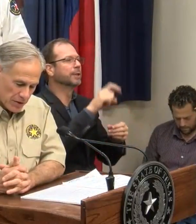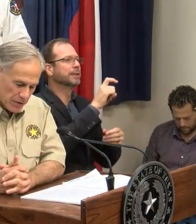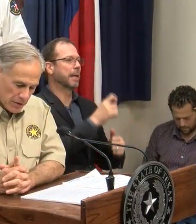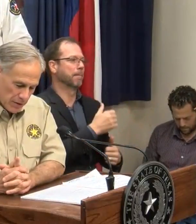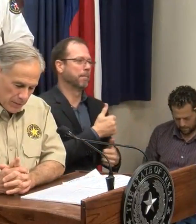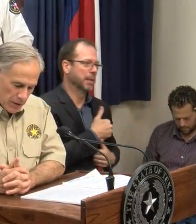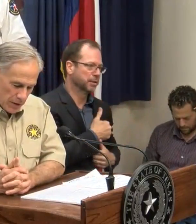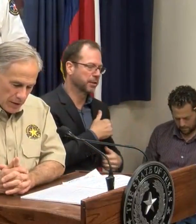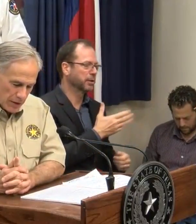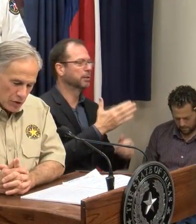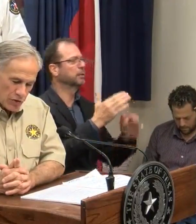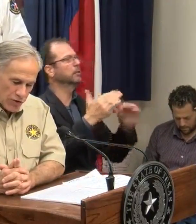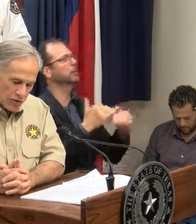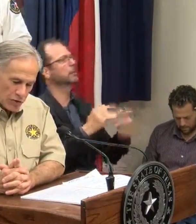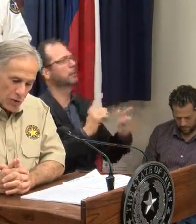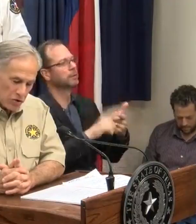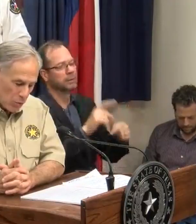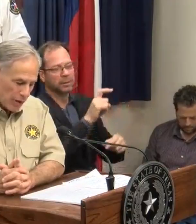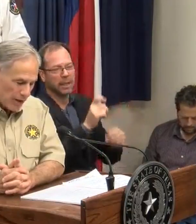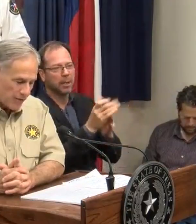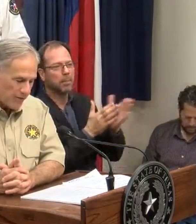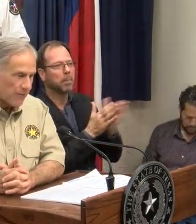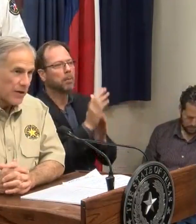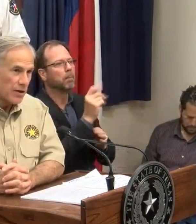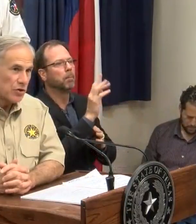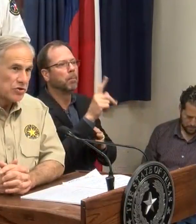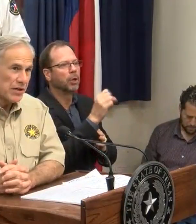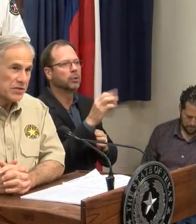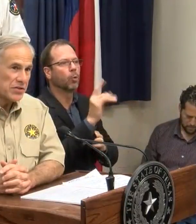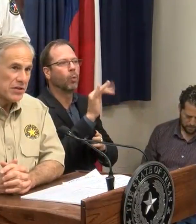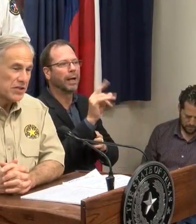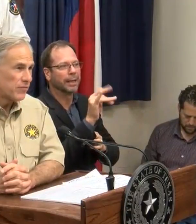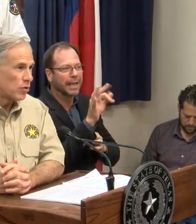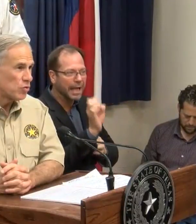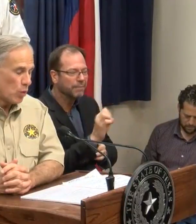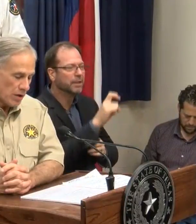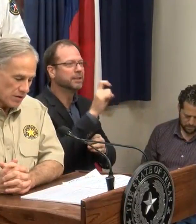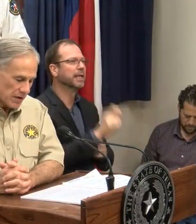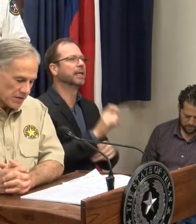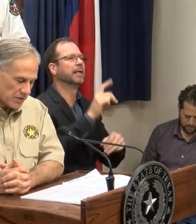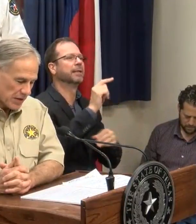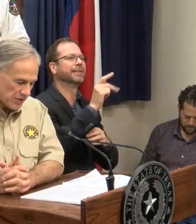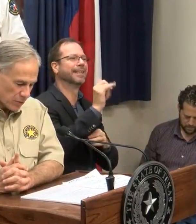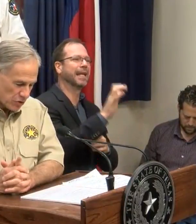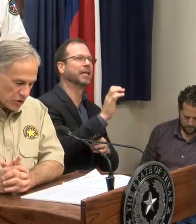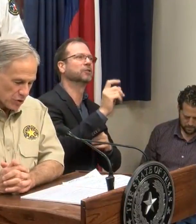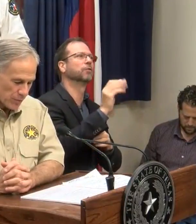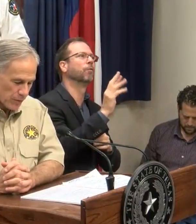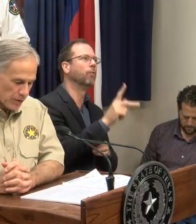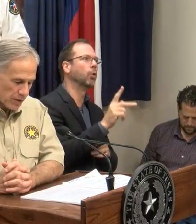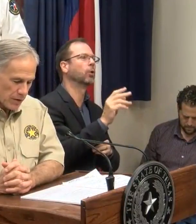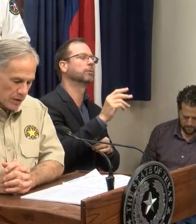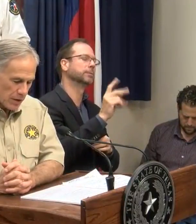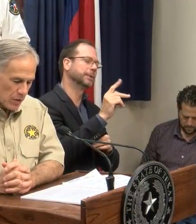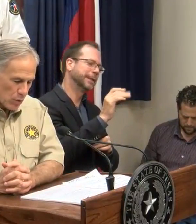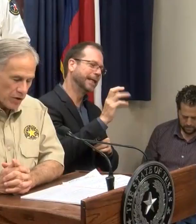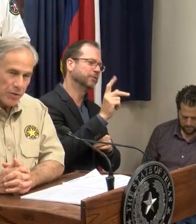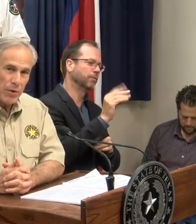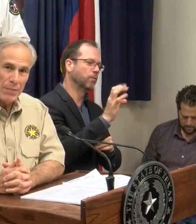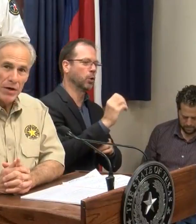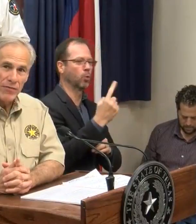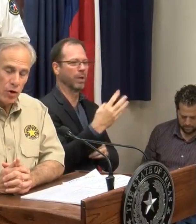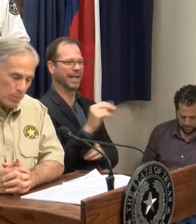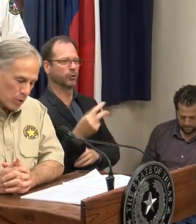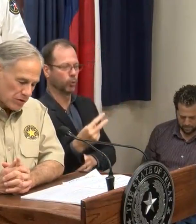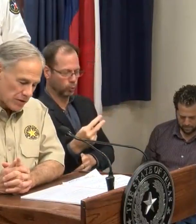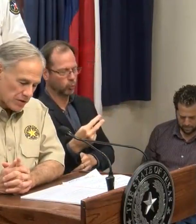military, includes Texas Parks and Wildlife, it includes Texas Task Force 1 and Texas Task Force 2, one of